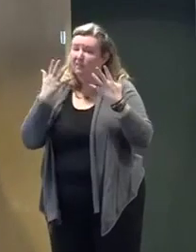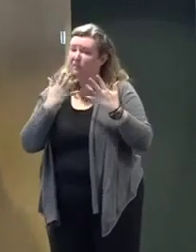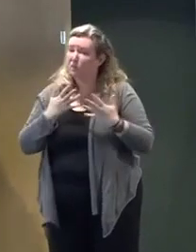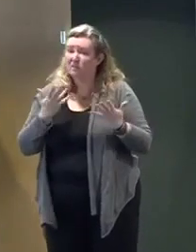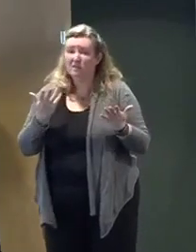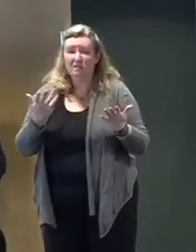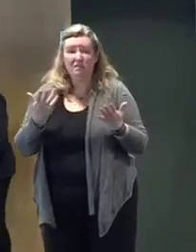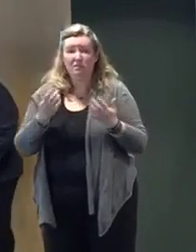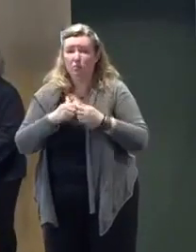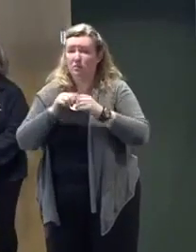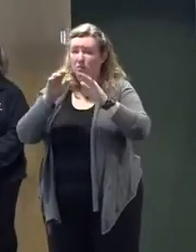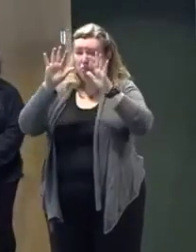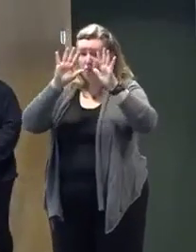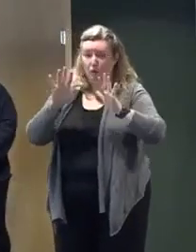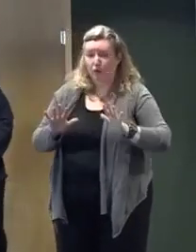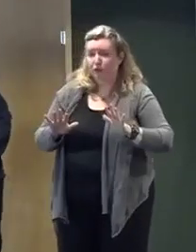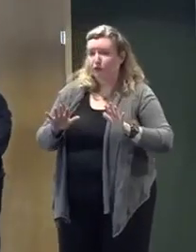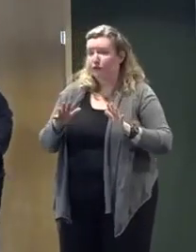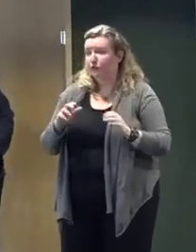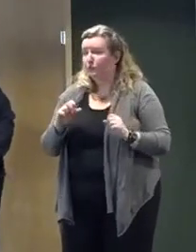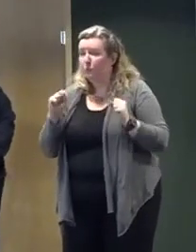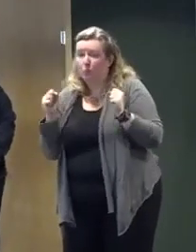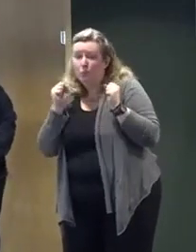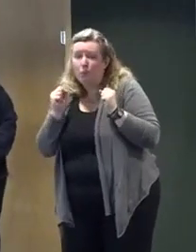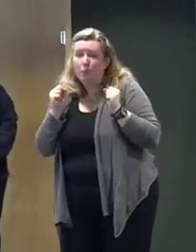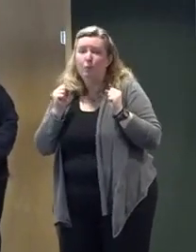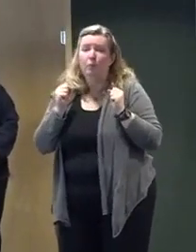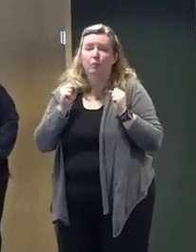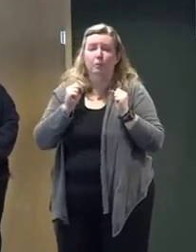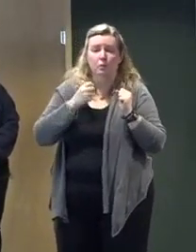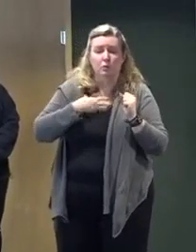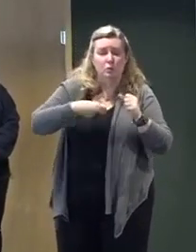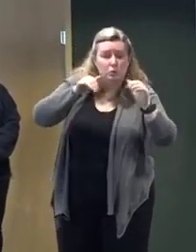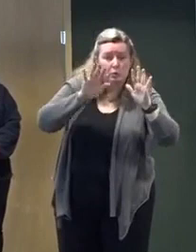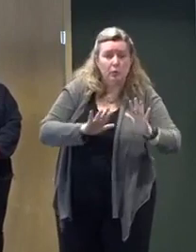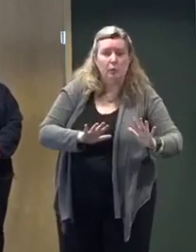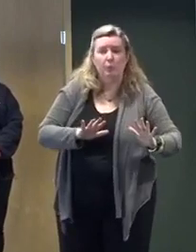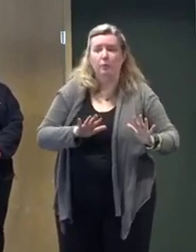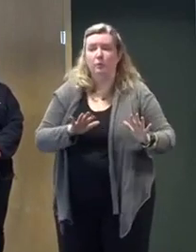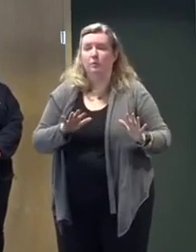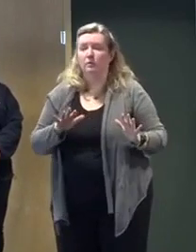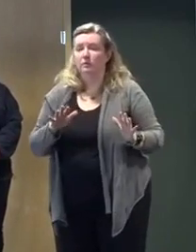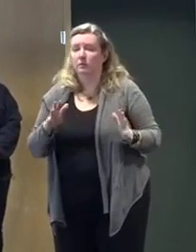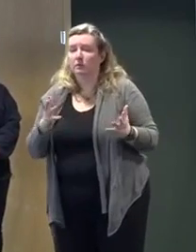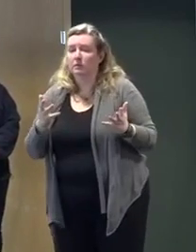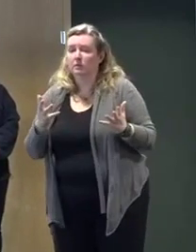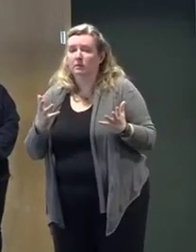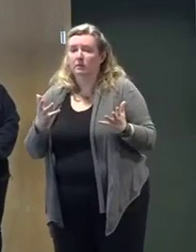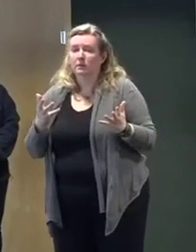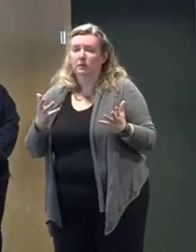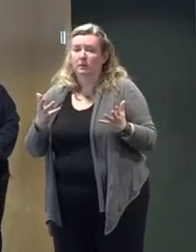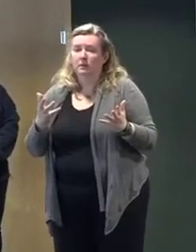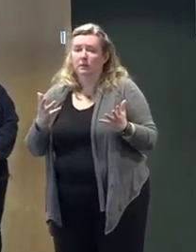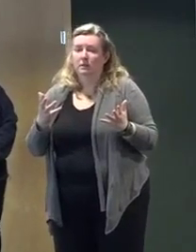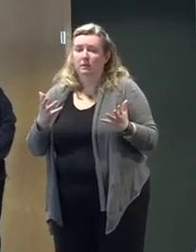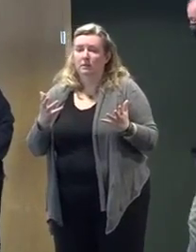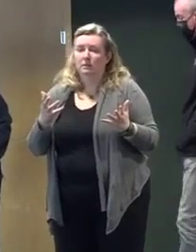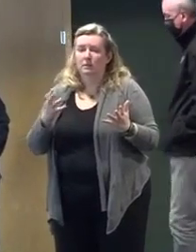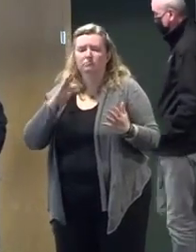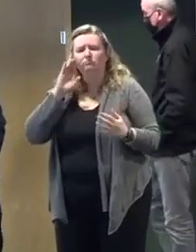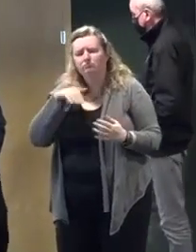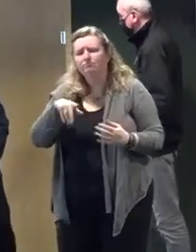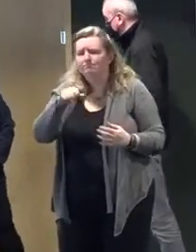with the cold temperatures and so on, patients can run a little thin. And